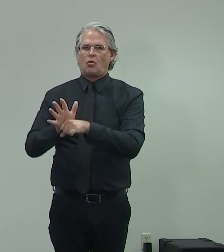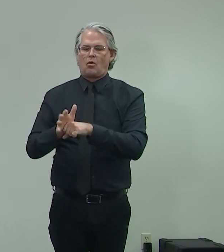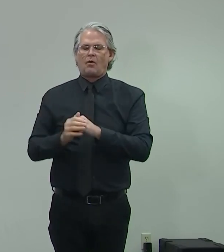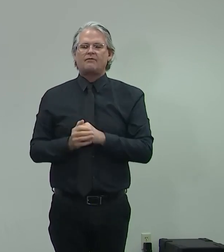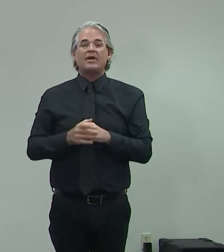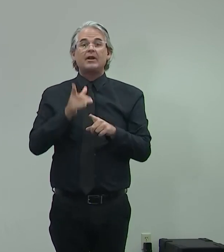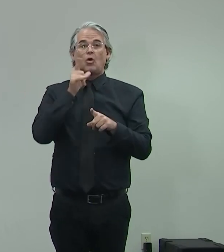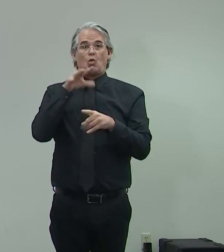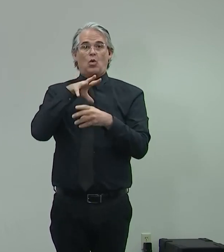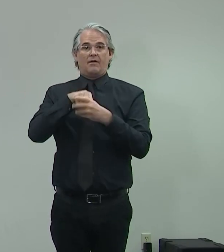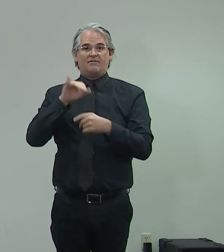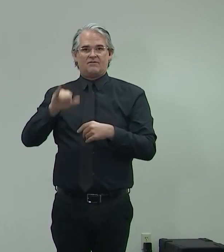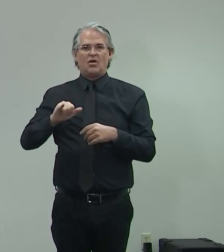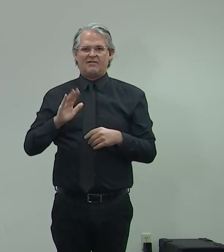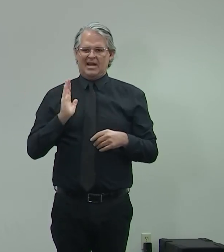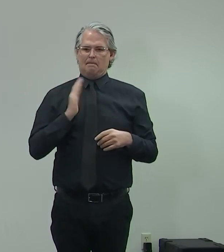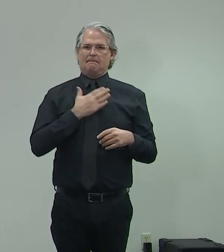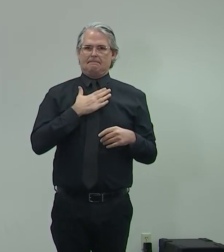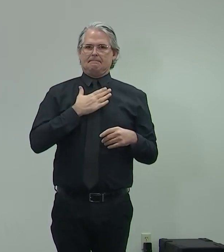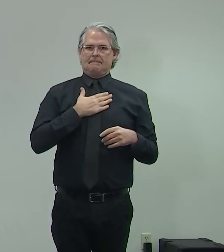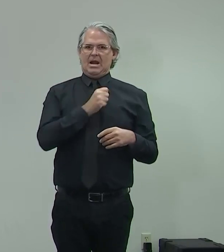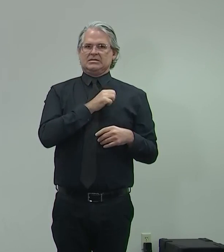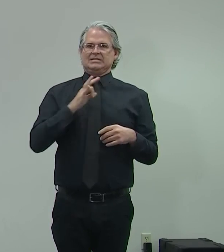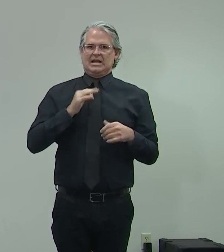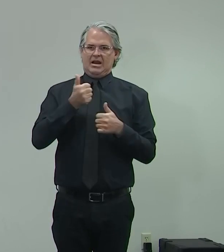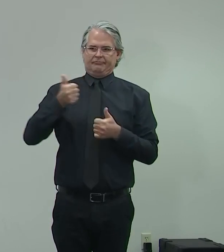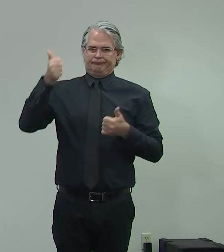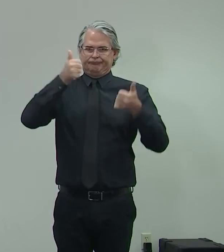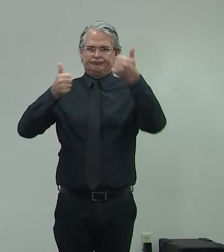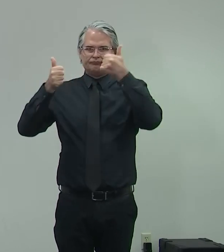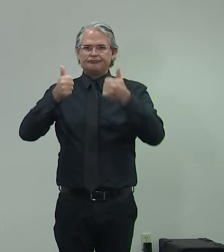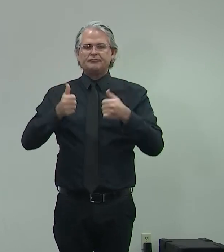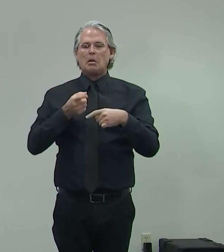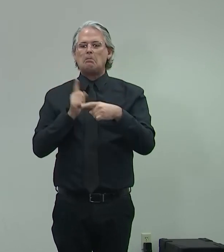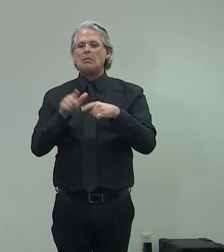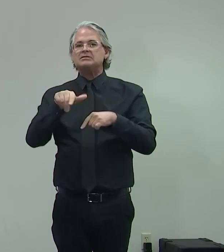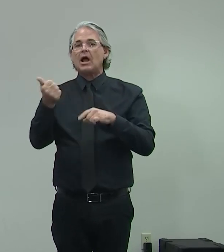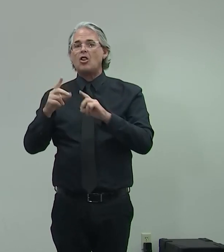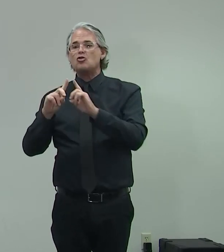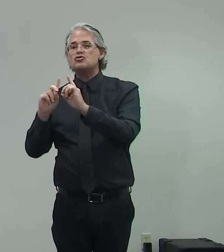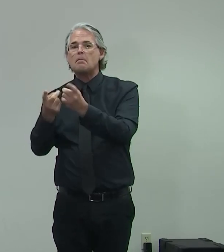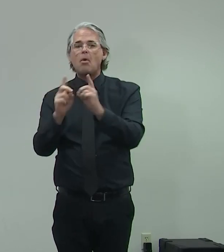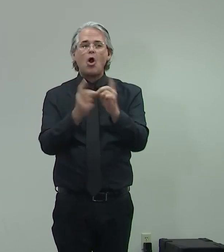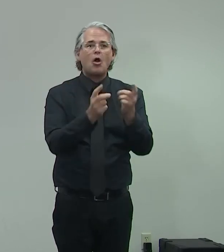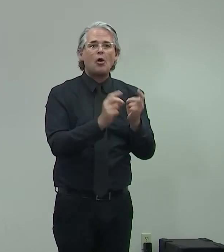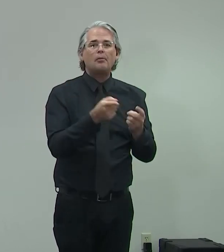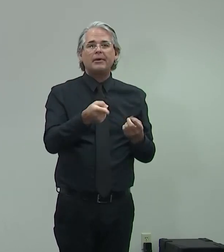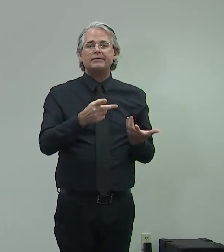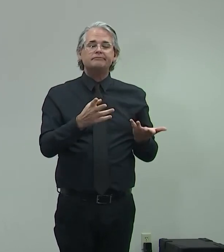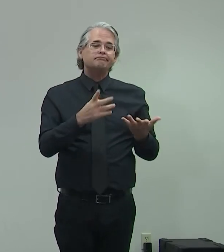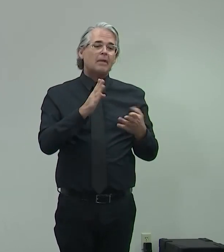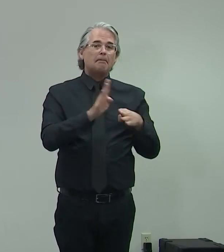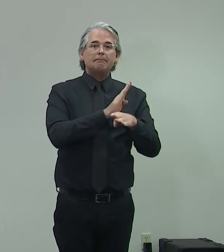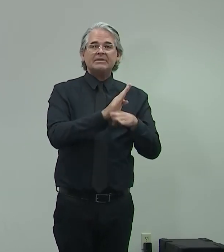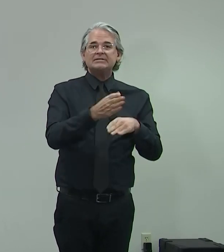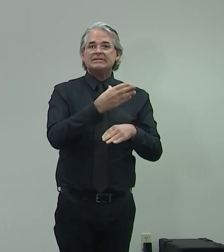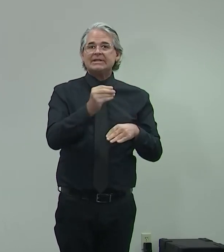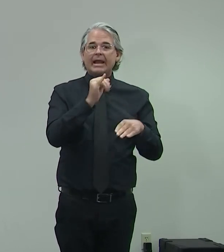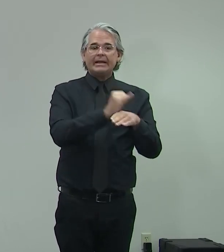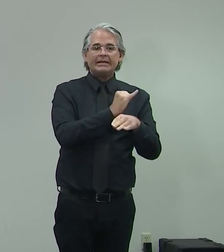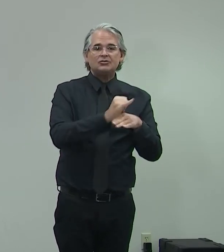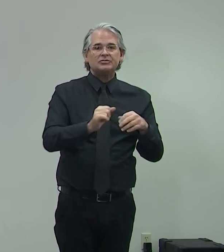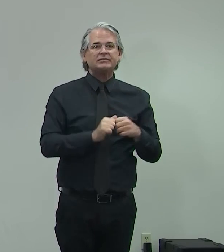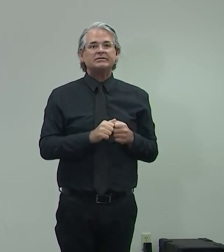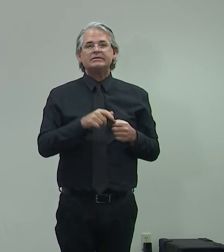my senior staff, my entire, our different departments, whether that's business and industry, whether that's GOED,